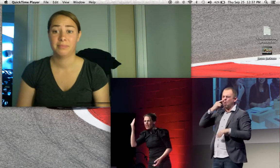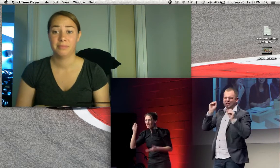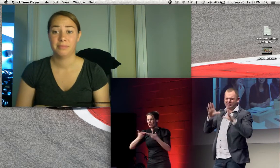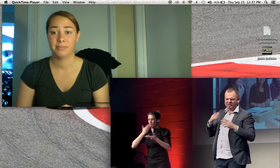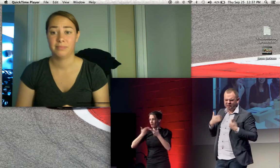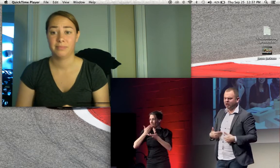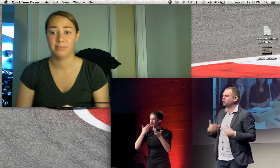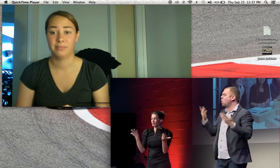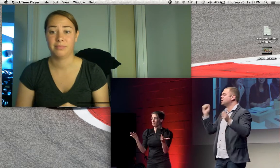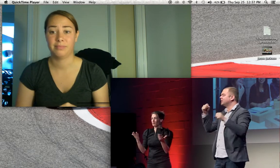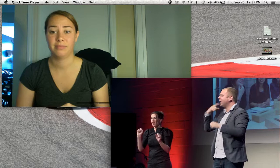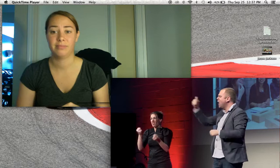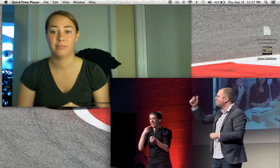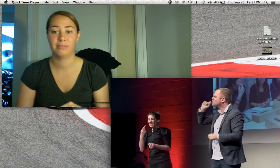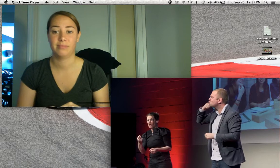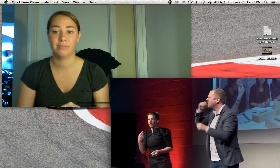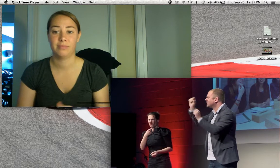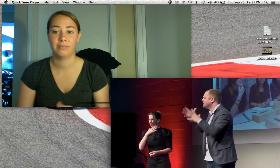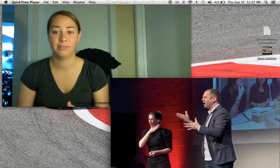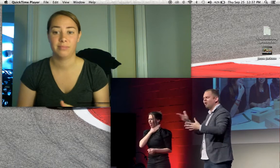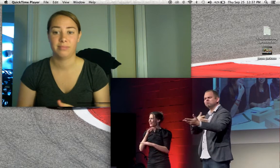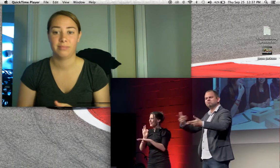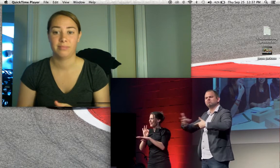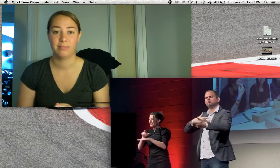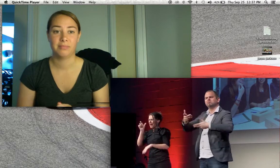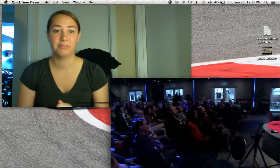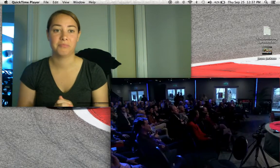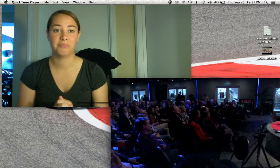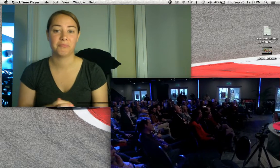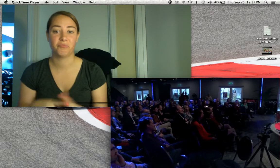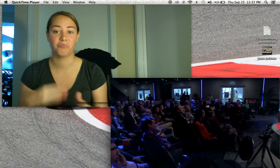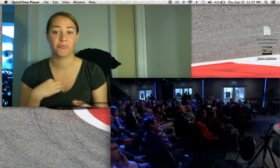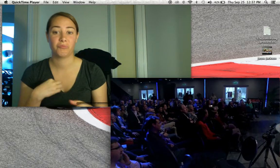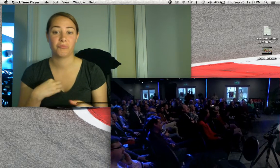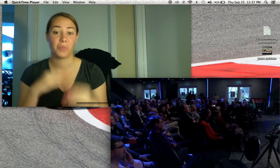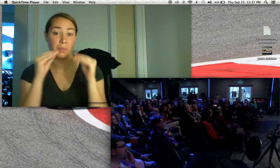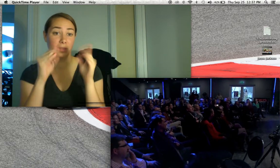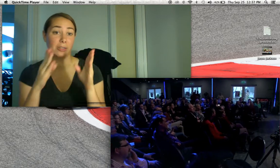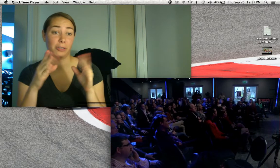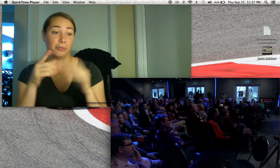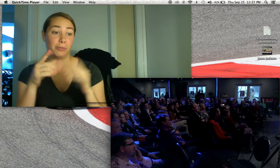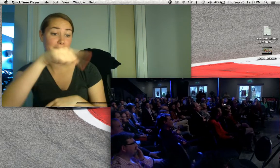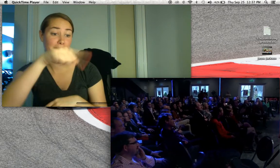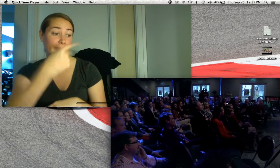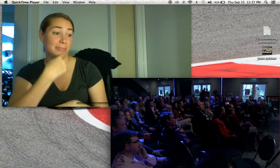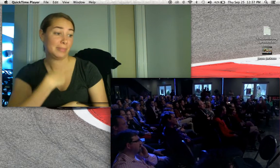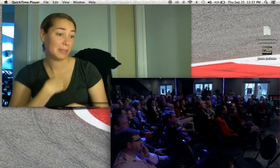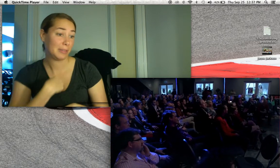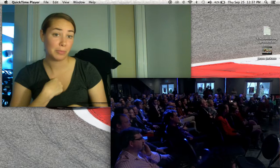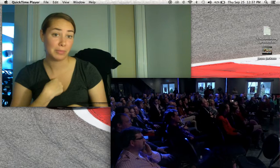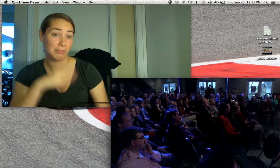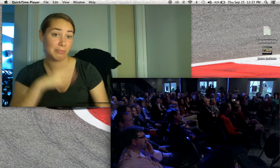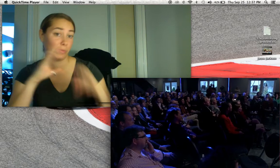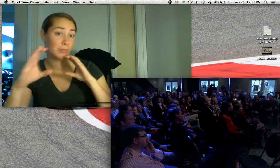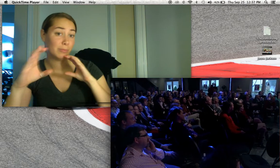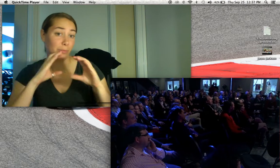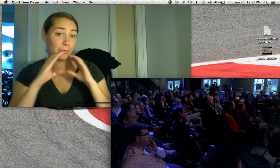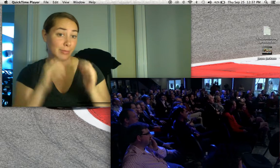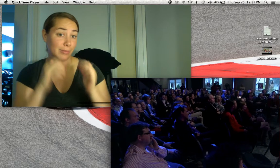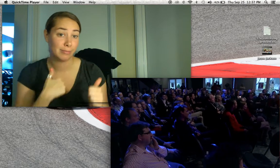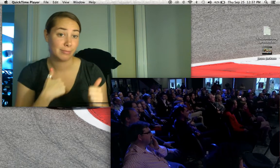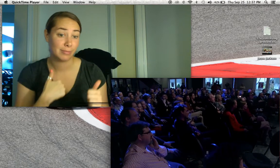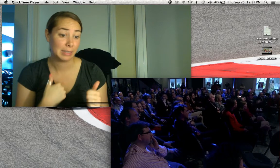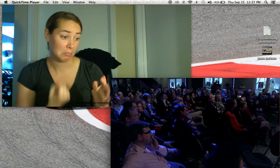I'm very boring, that I'm a very boring teacher, or that I'm a very cool teacher. They can tell me everything they want, but I know